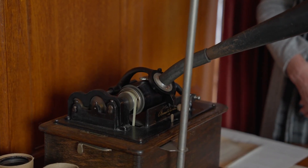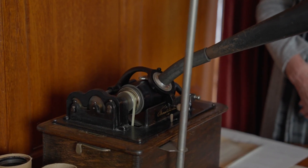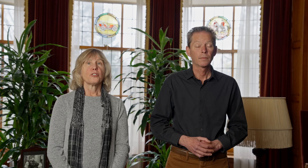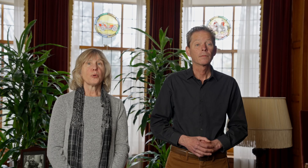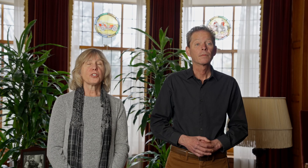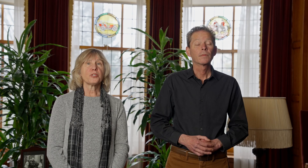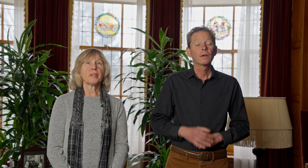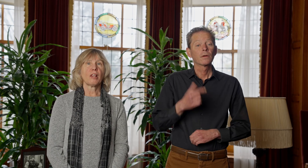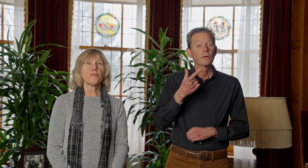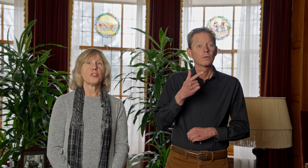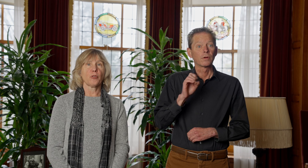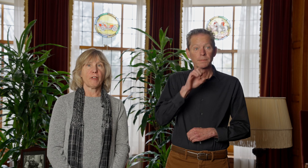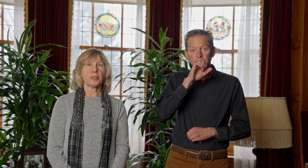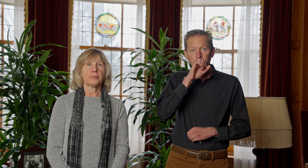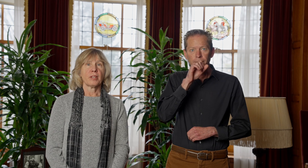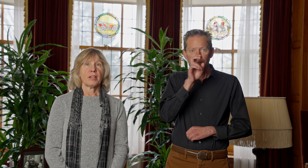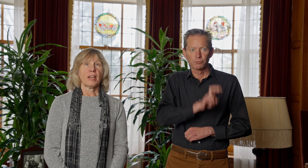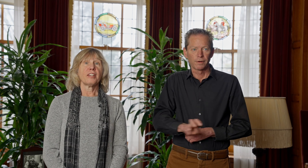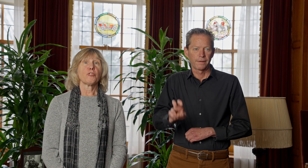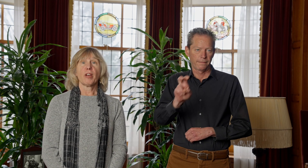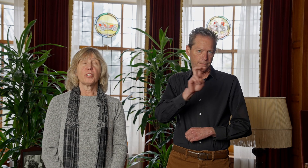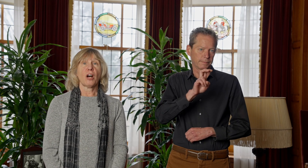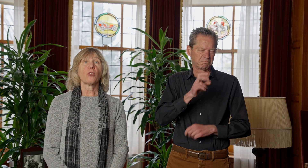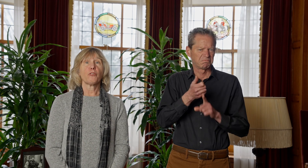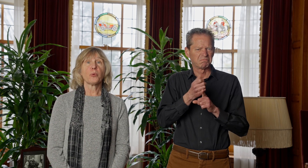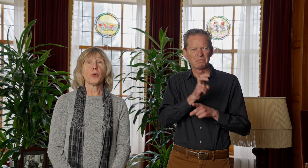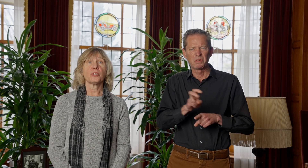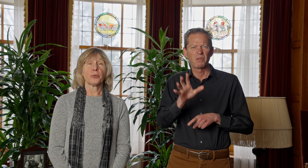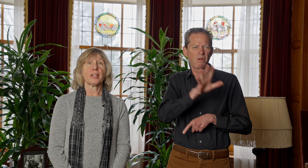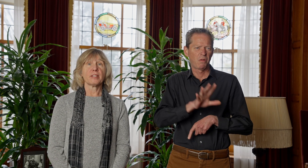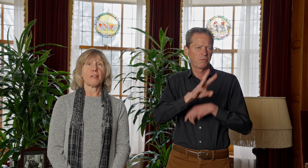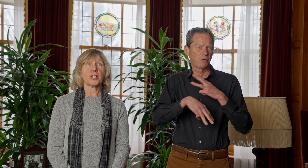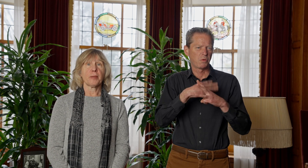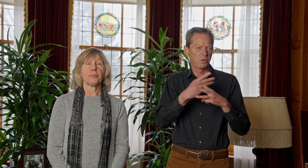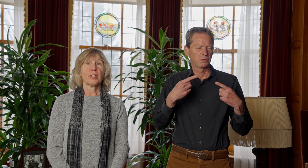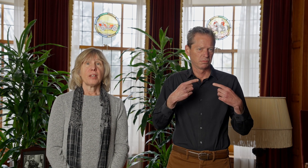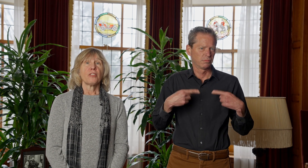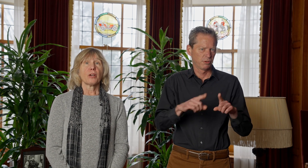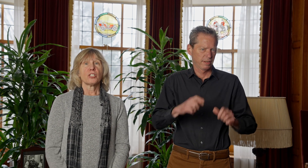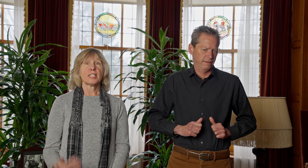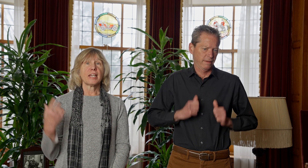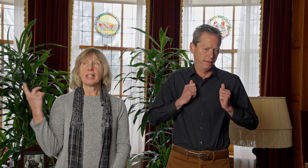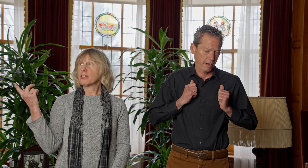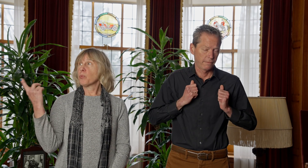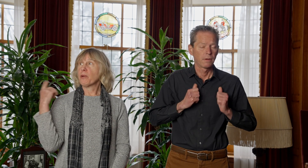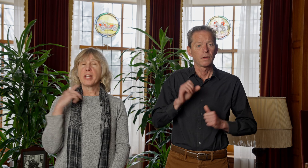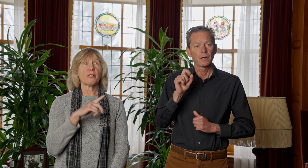George Eastman loved to travel and he traveled all over the world during his lifetime. The stained glass roundels